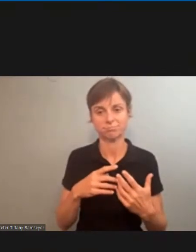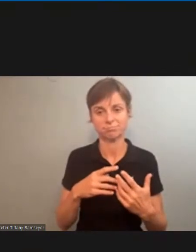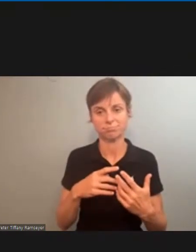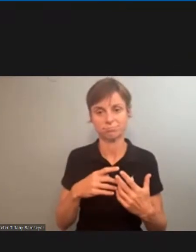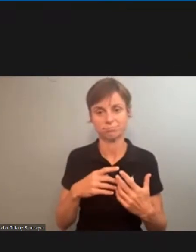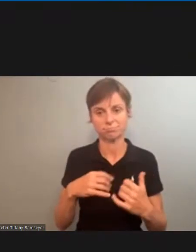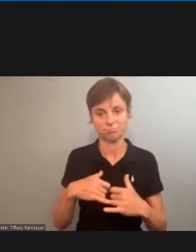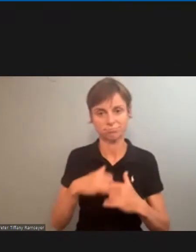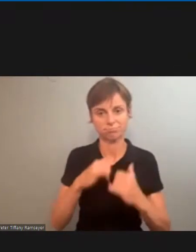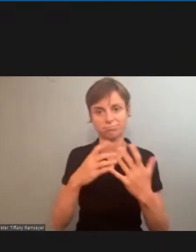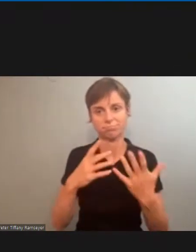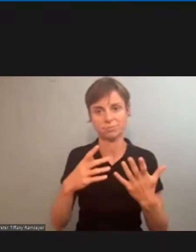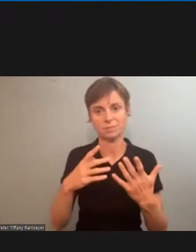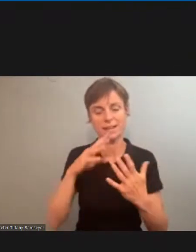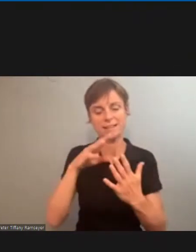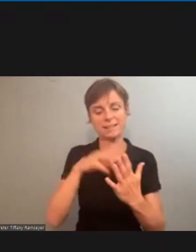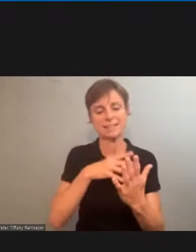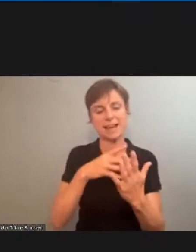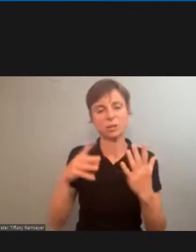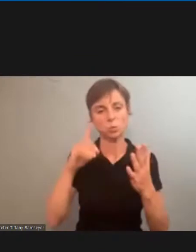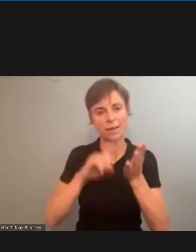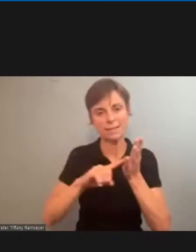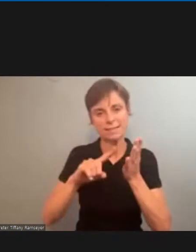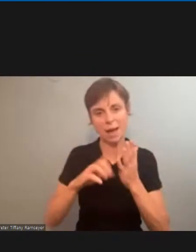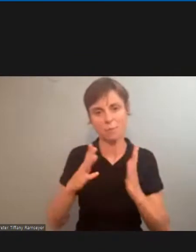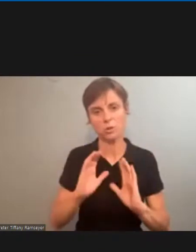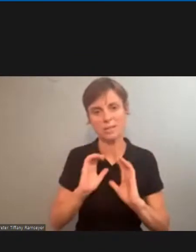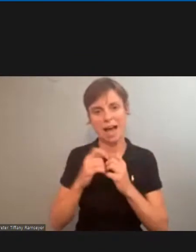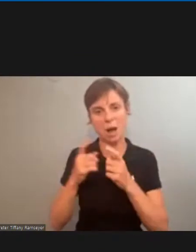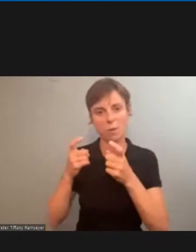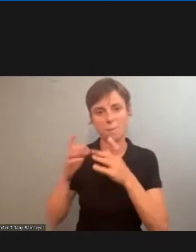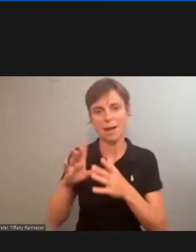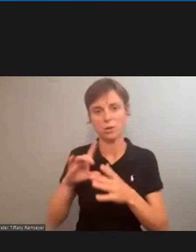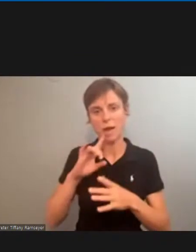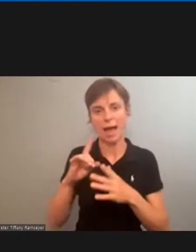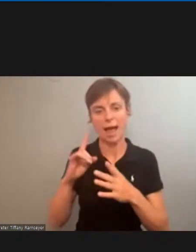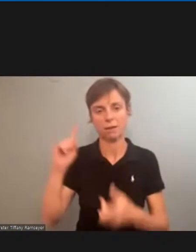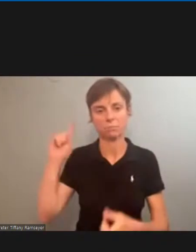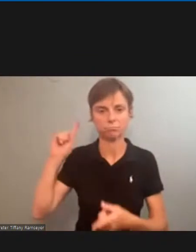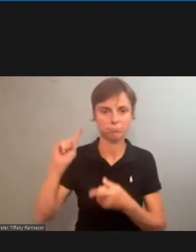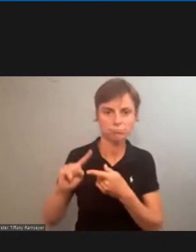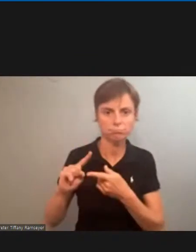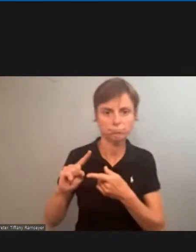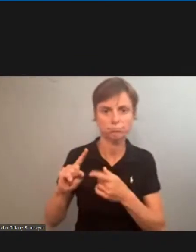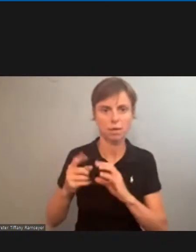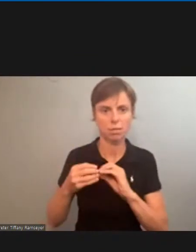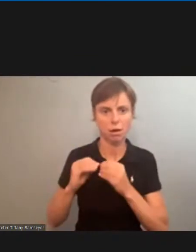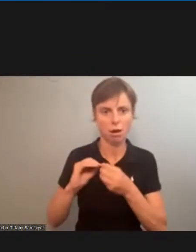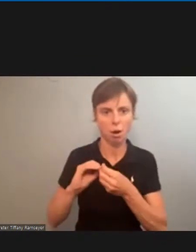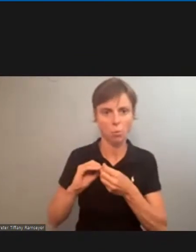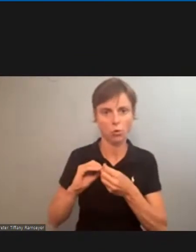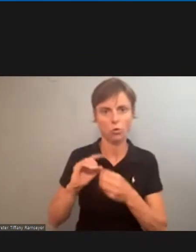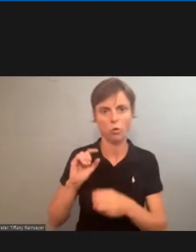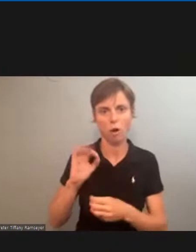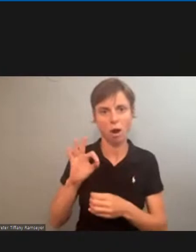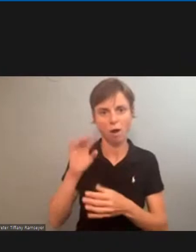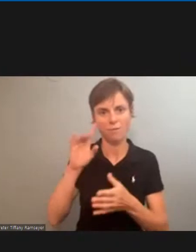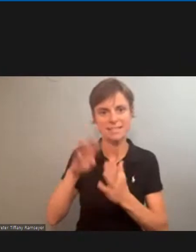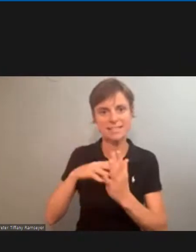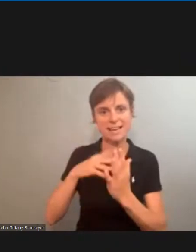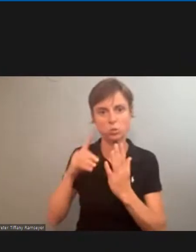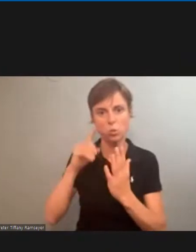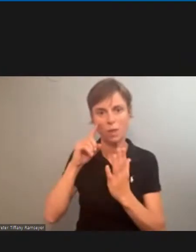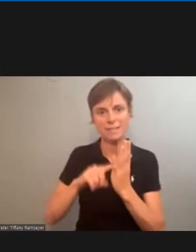management had systematically eliminated or reduced the number of scheduled examiners